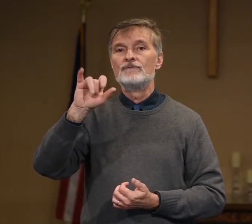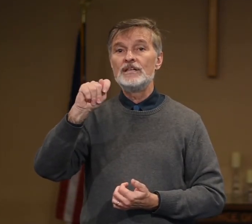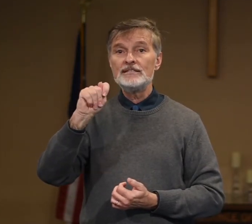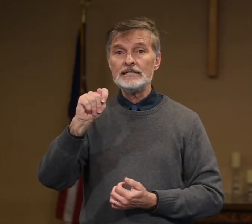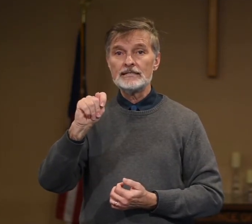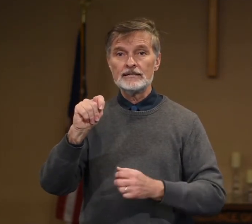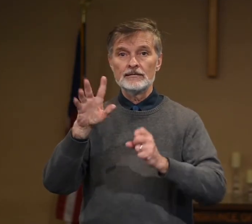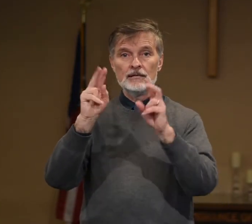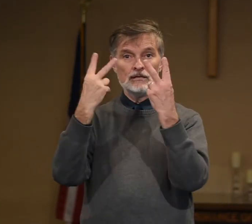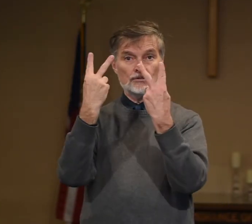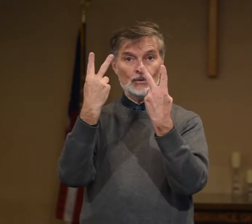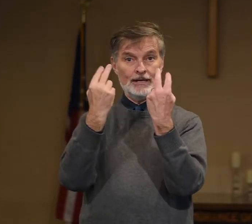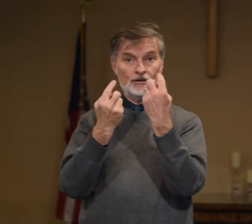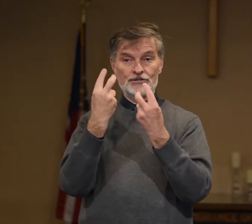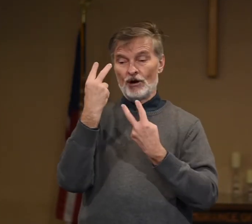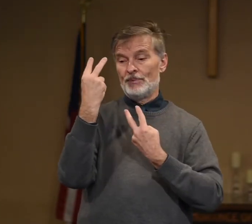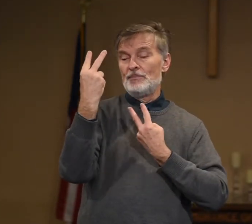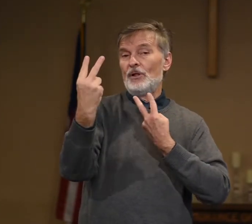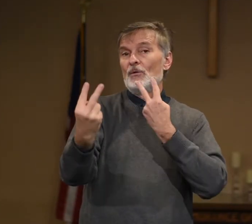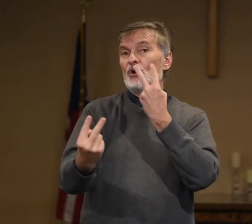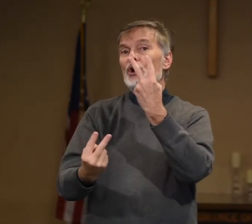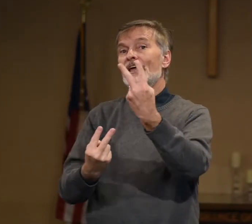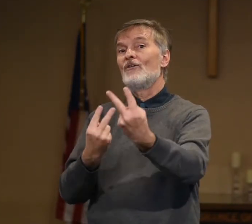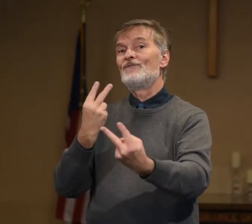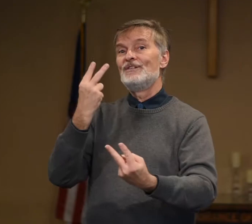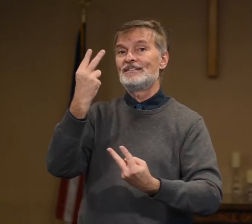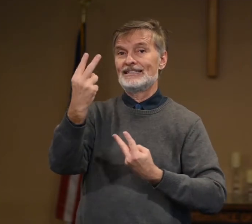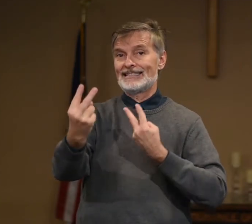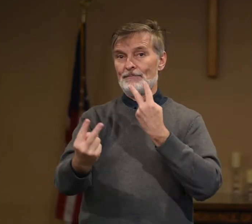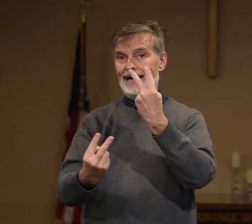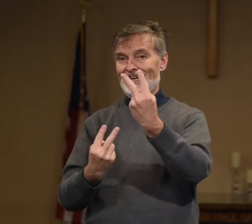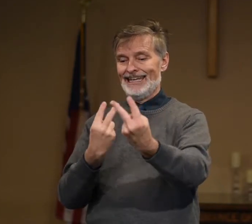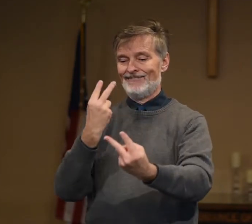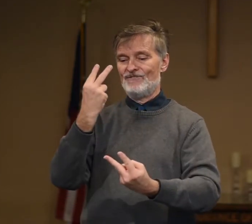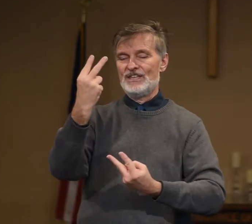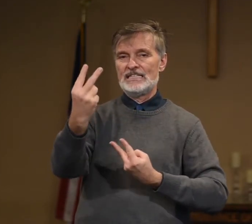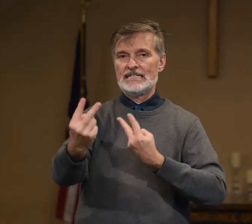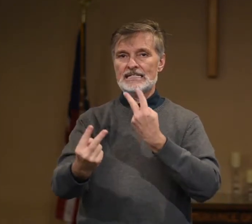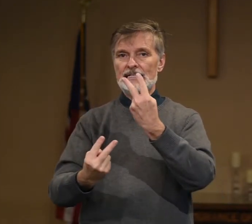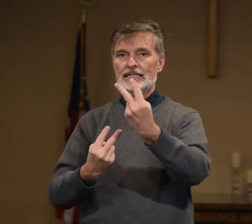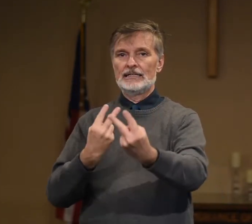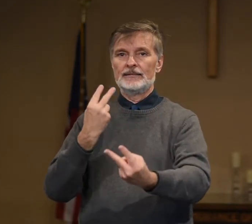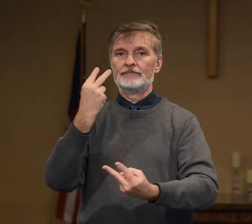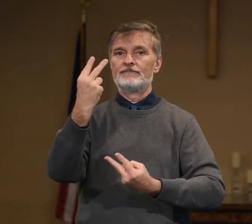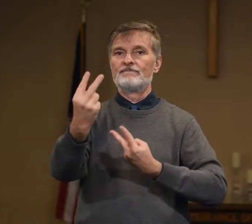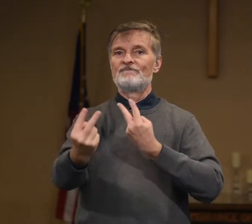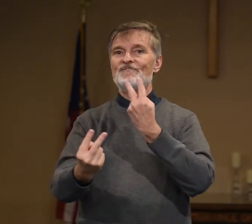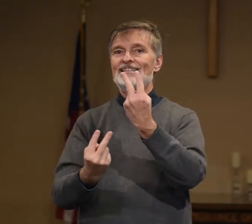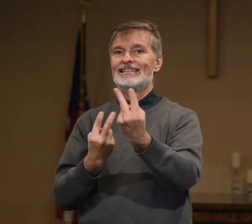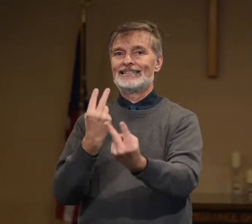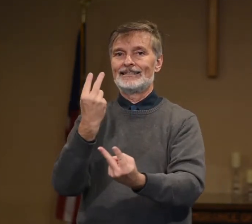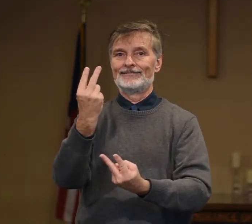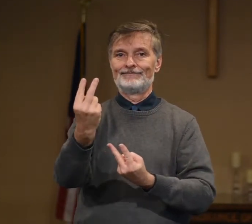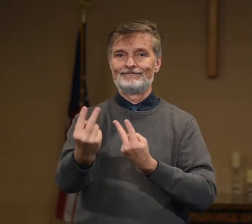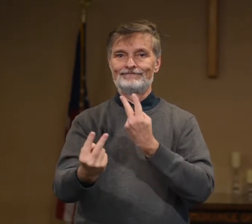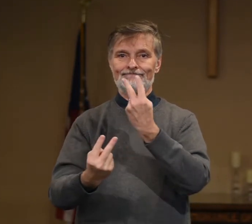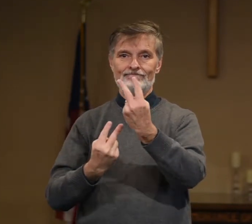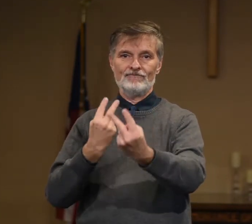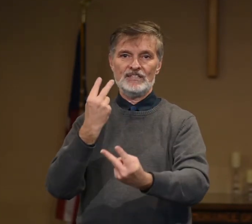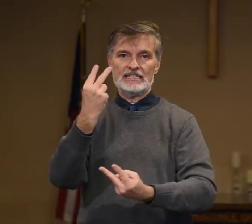Visit. So here's our people. And we're going to go visit somebody. Visit. Visit. Visit.